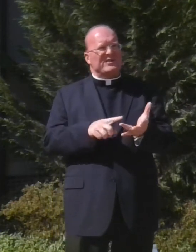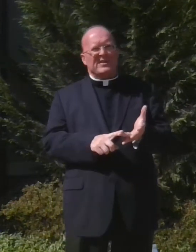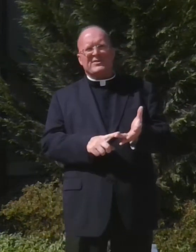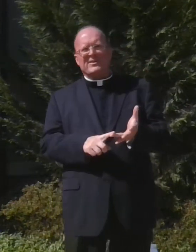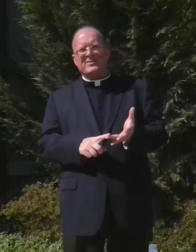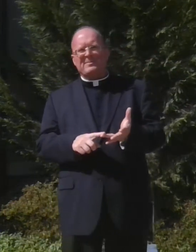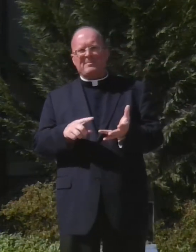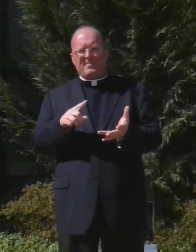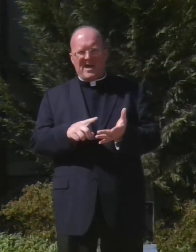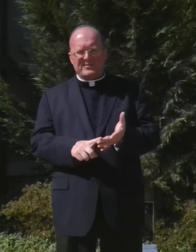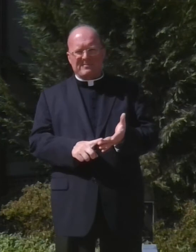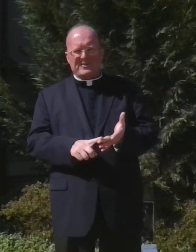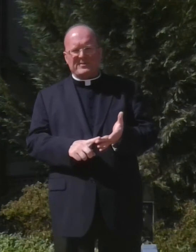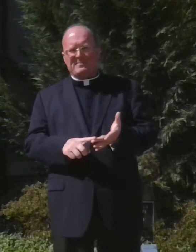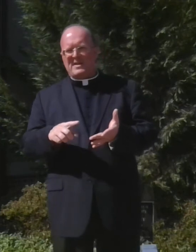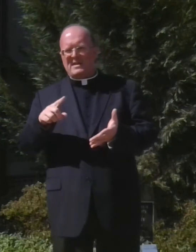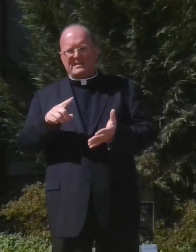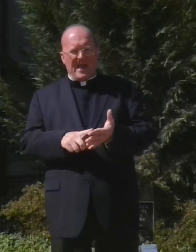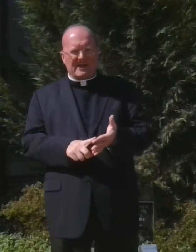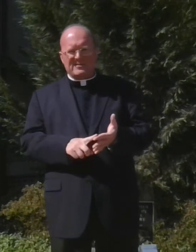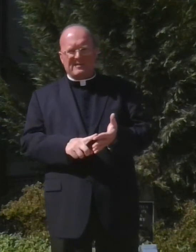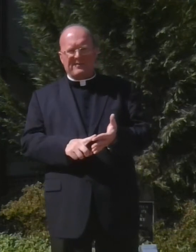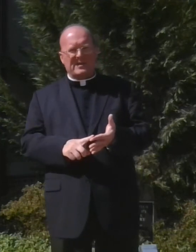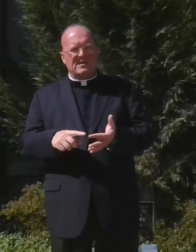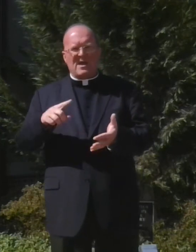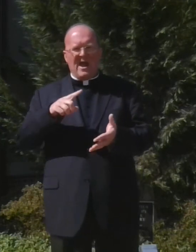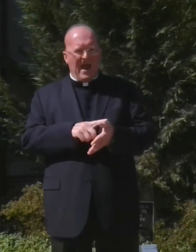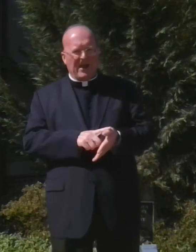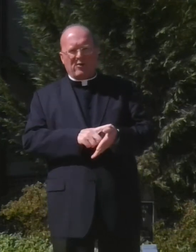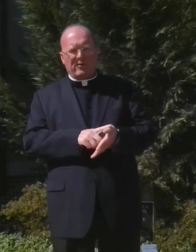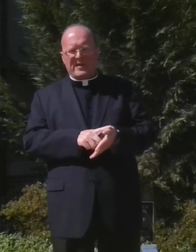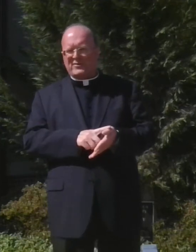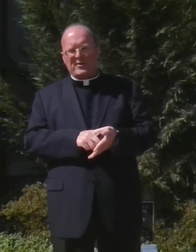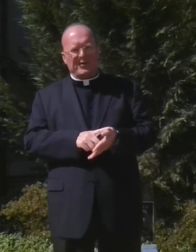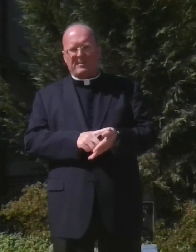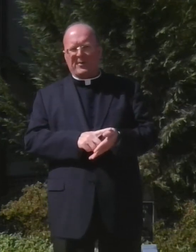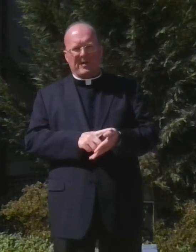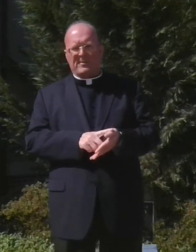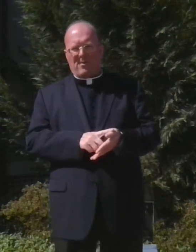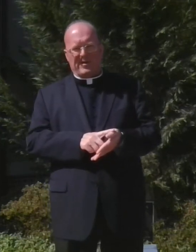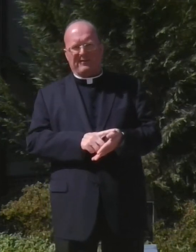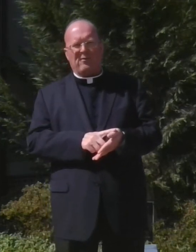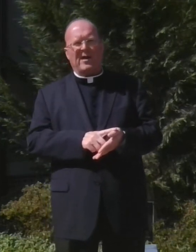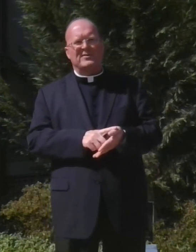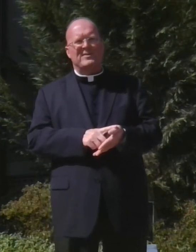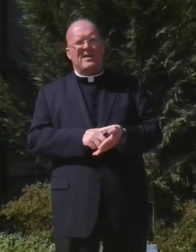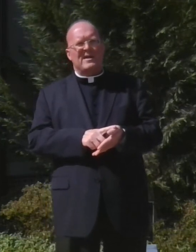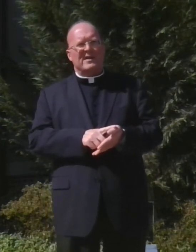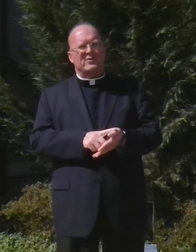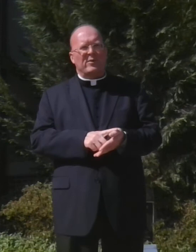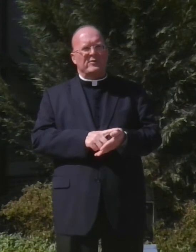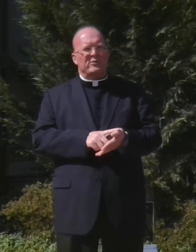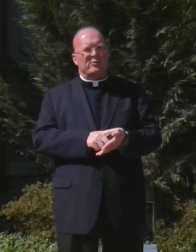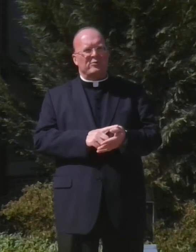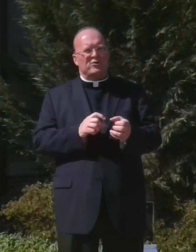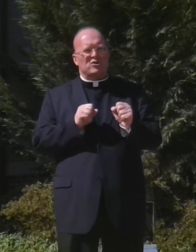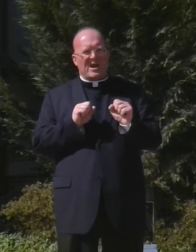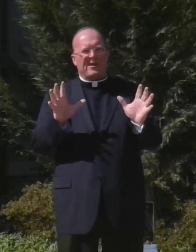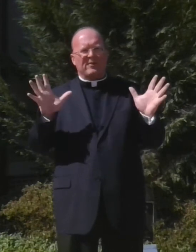cynicism, pessimism, negativity, anger, that's not going to build up the body of Christ. It's going to shatter